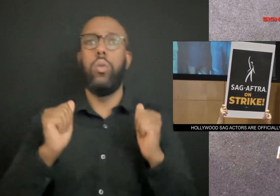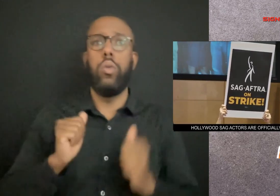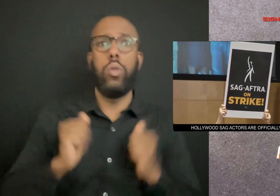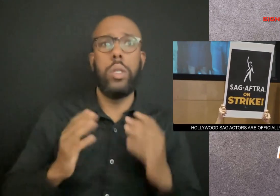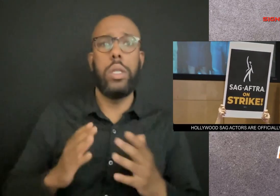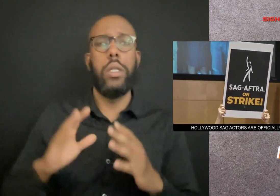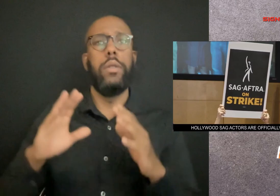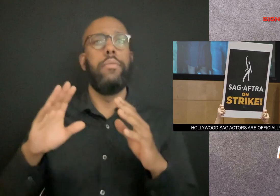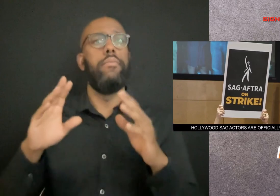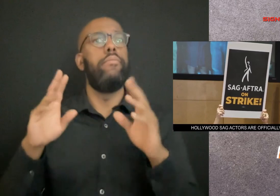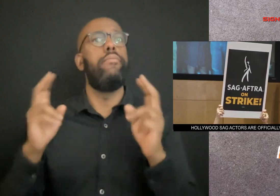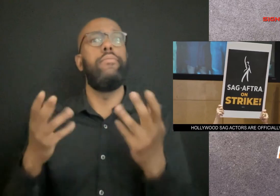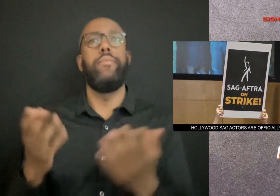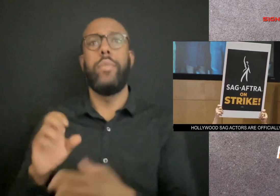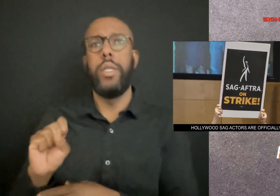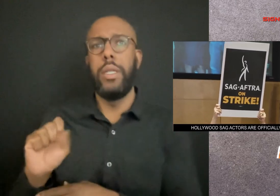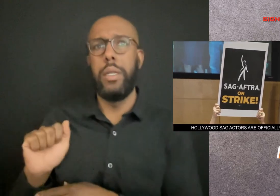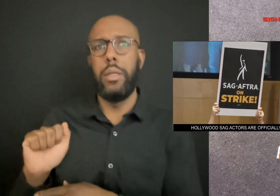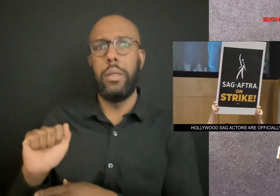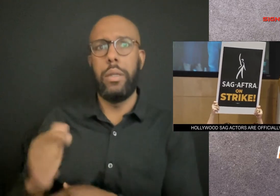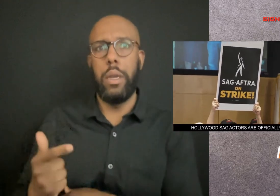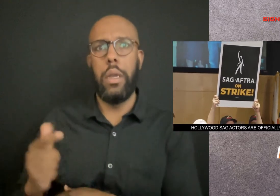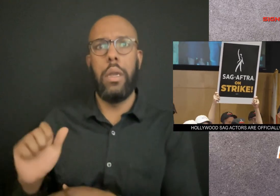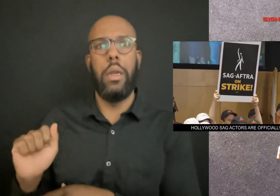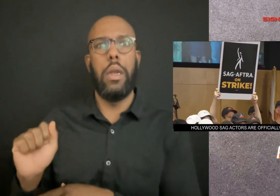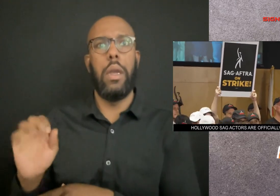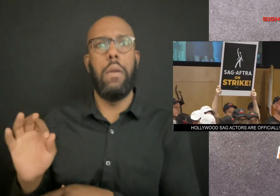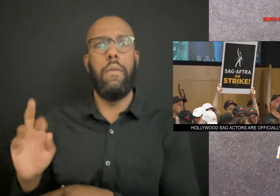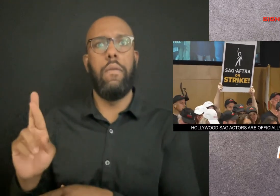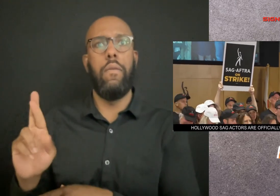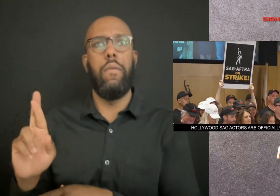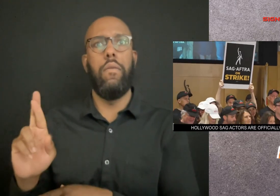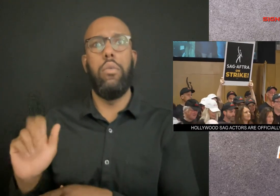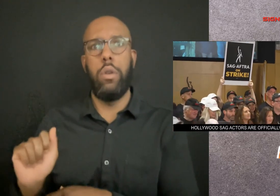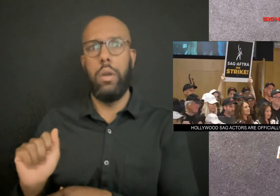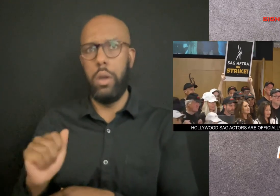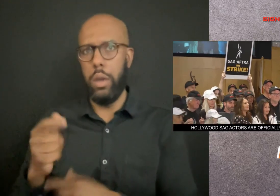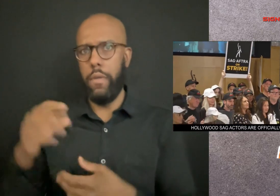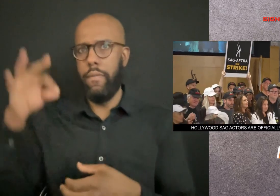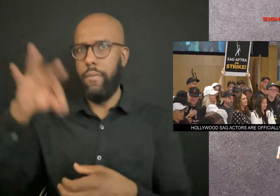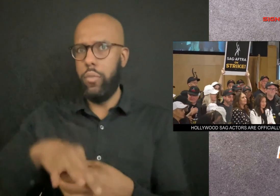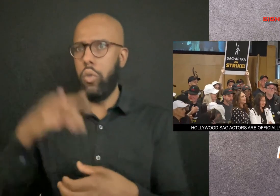Artists, SAG-AFTRA, voted to go on strike today.